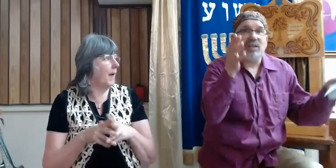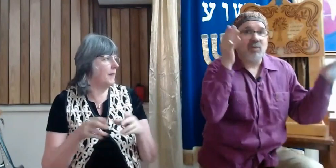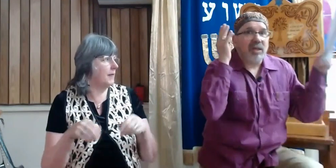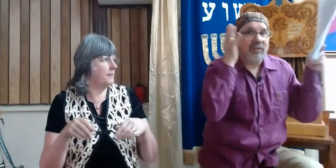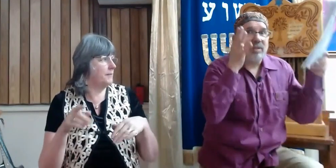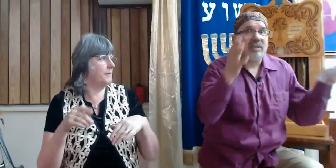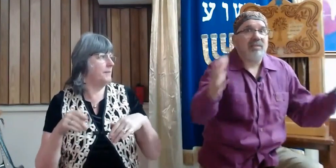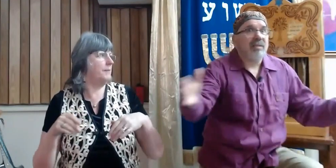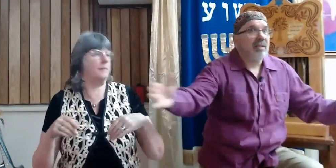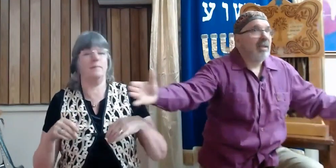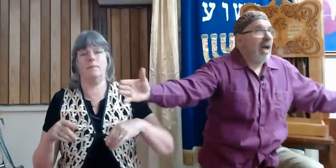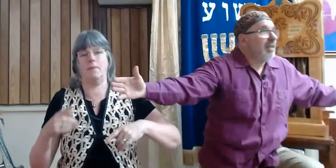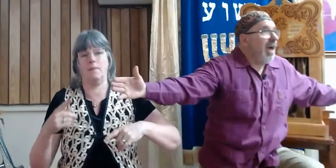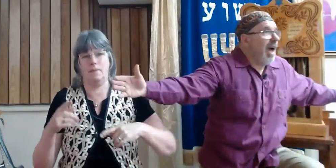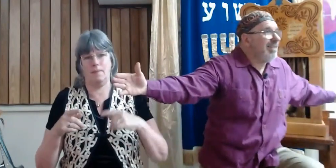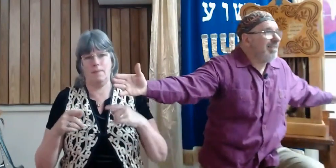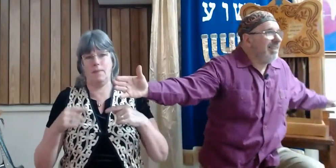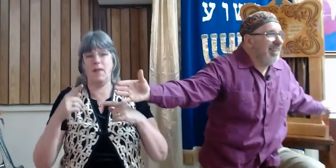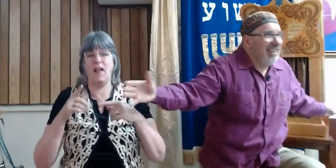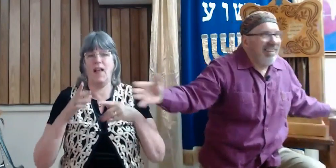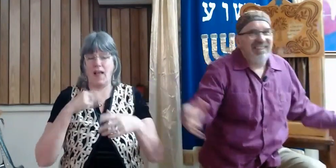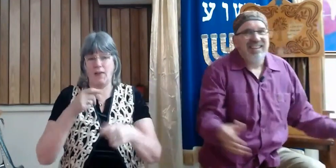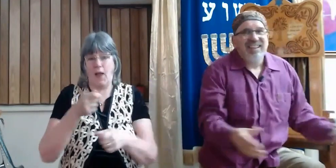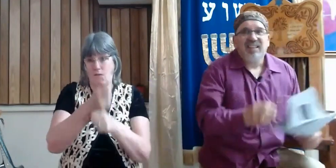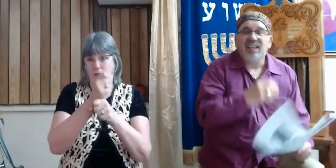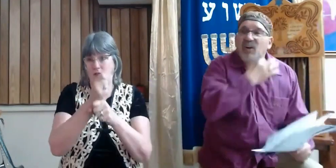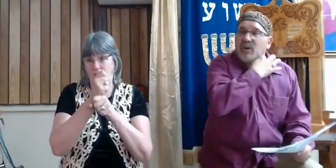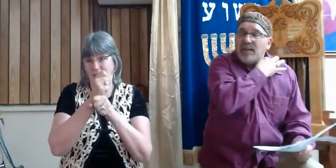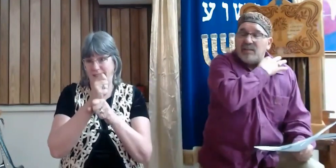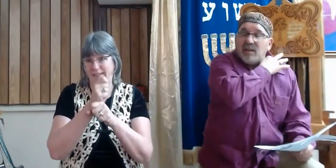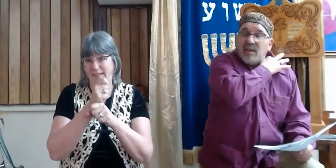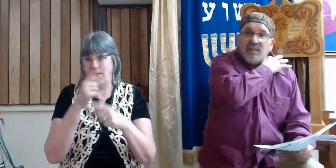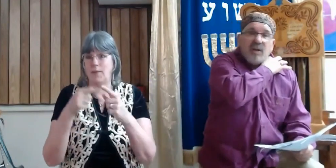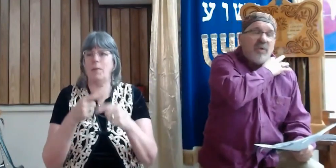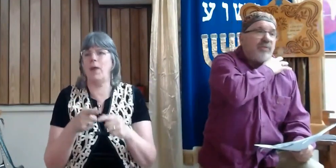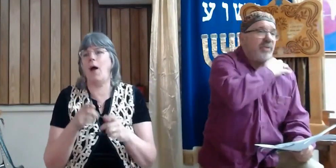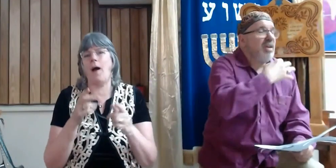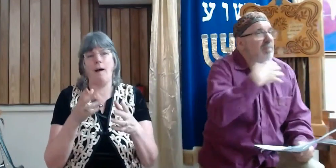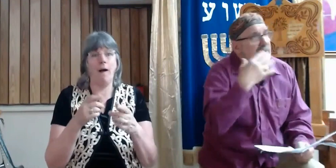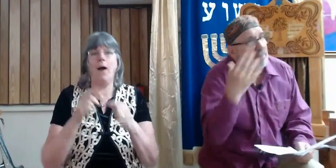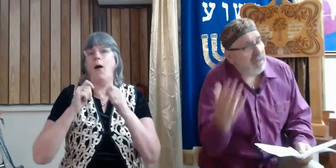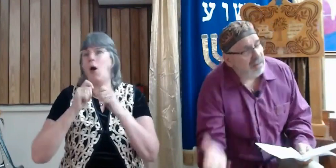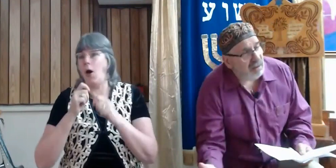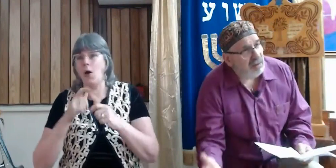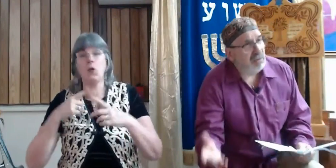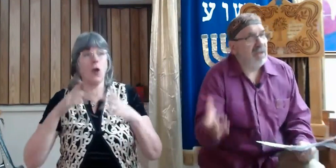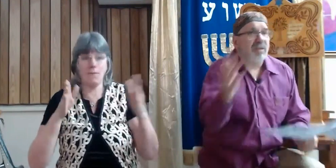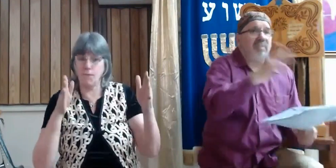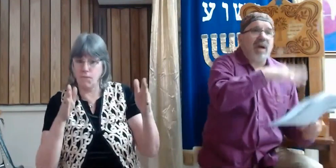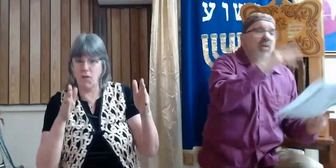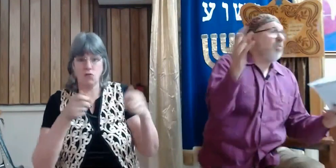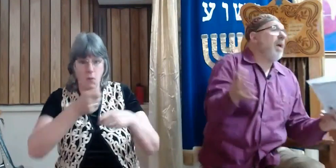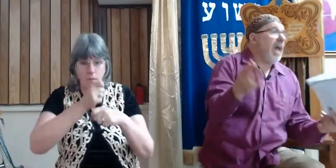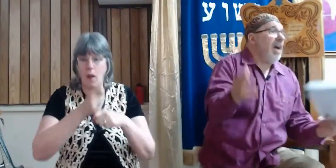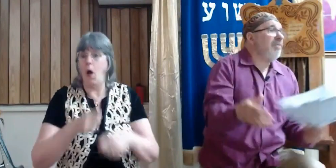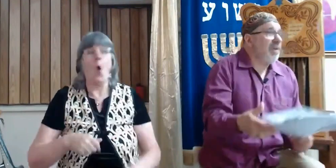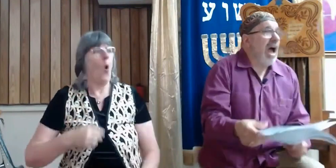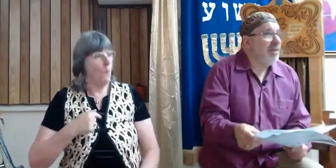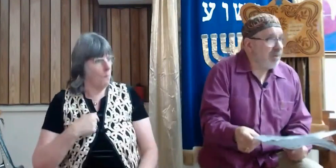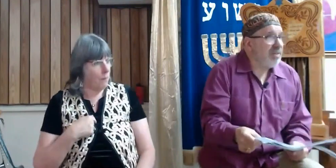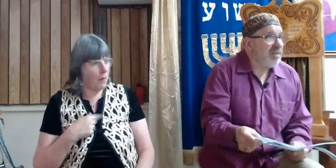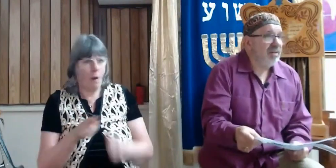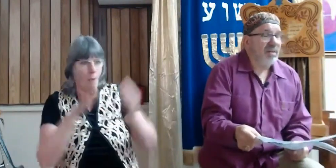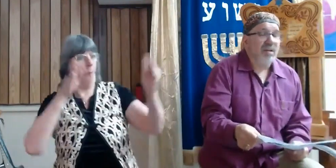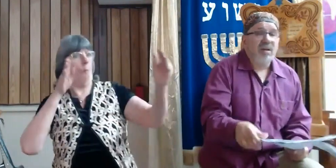a fish last week. was like that. You know, and fear may be mixed into it. Whatever